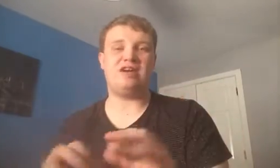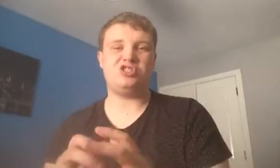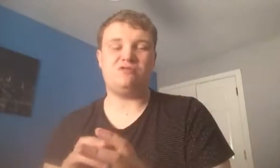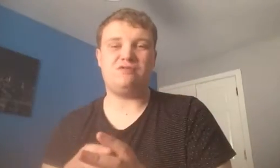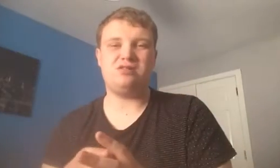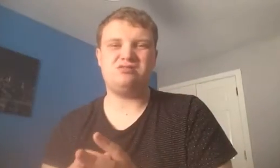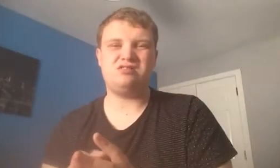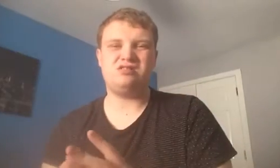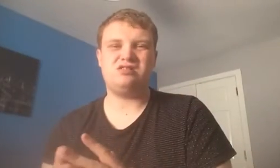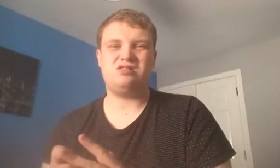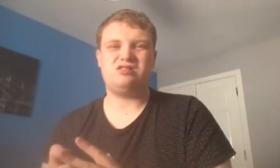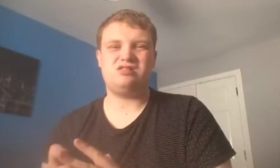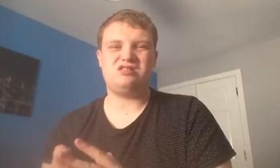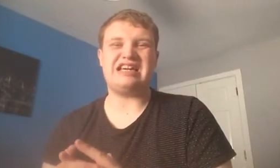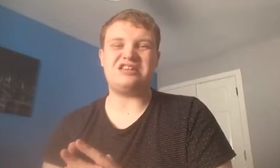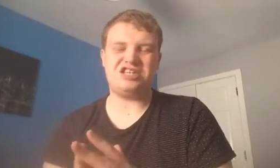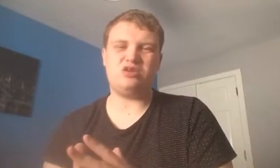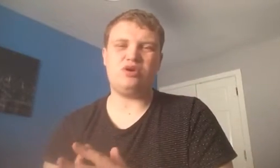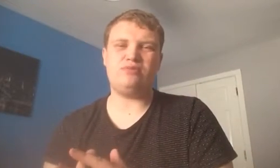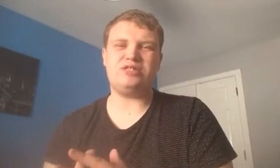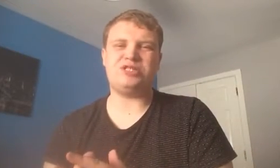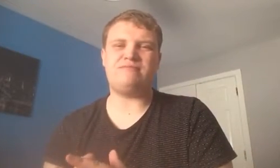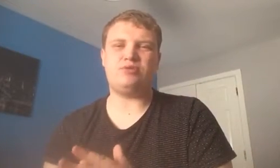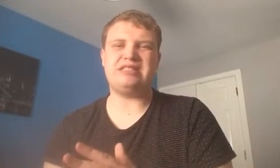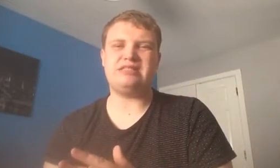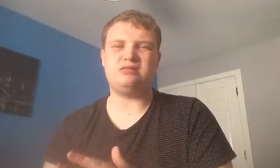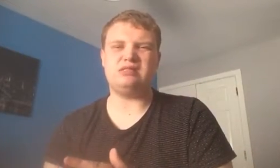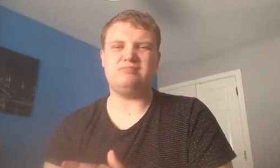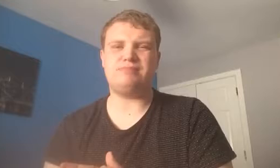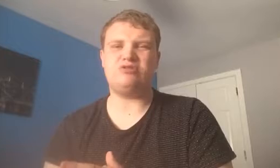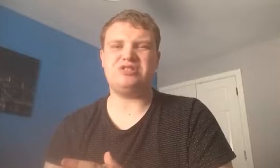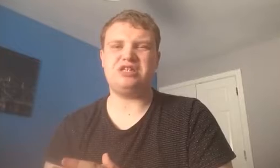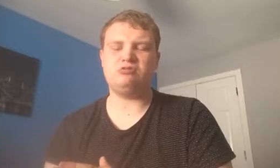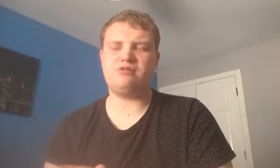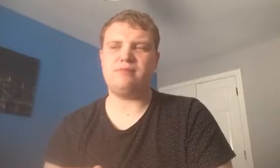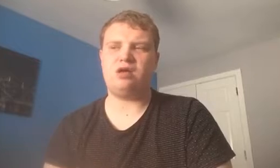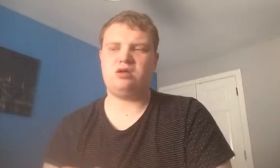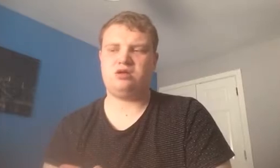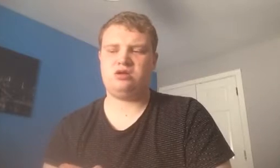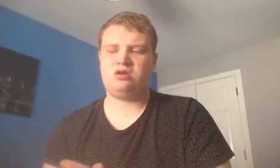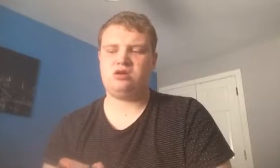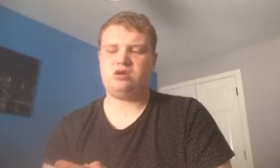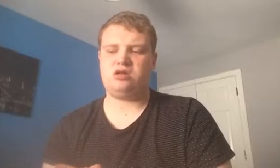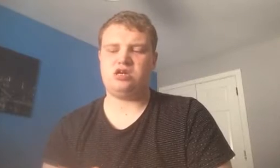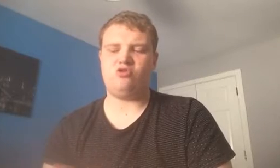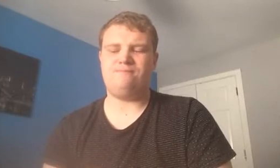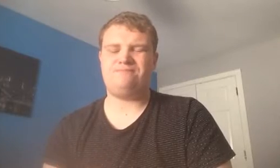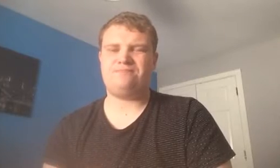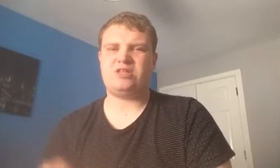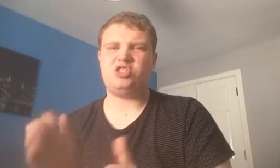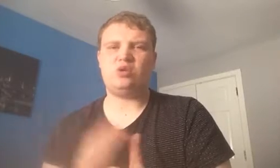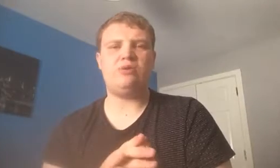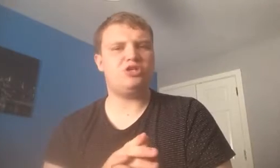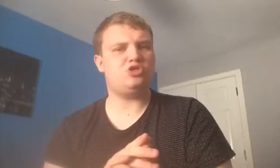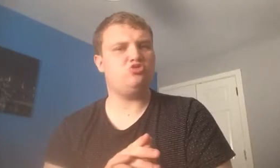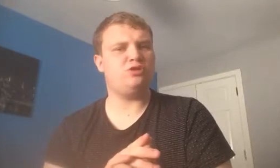the verge of agreeing a 1.7 million deal with him. Now, 21 years old,